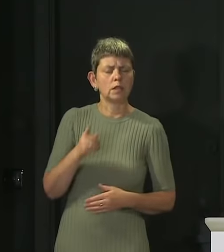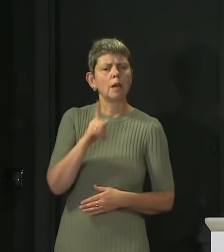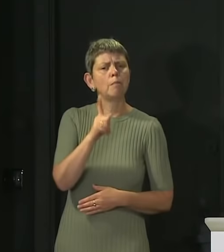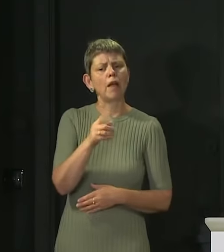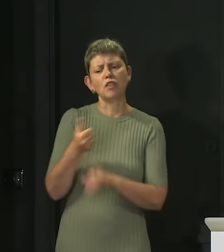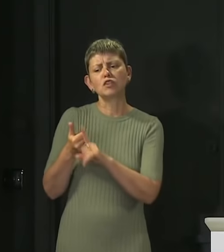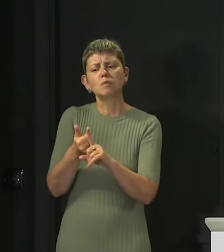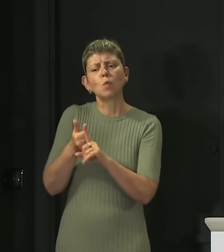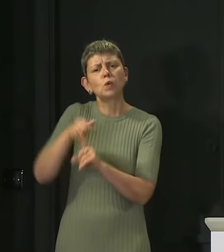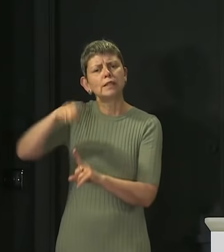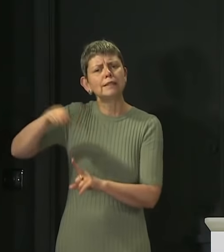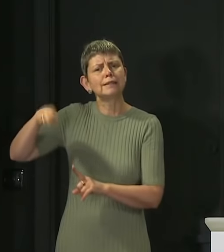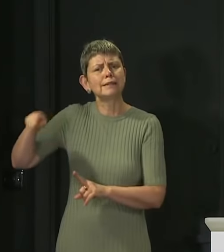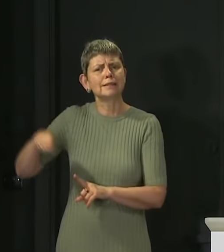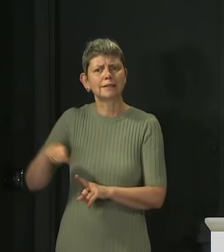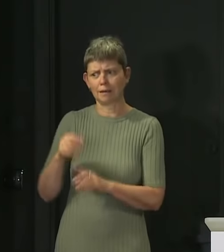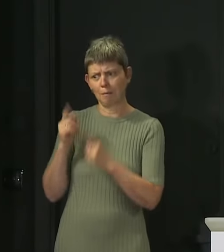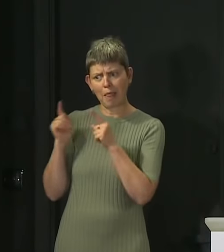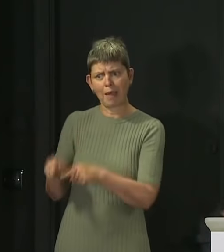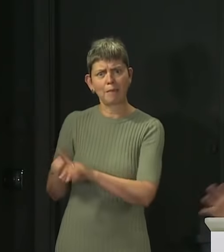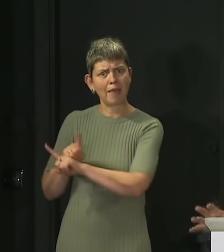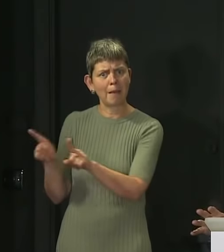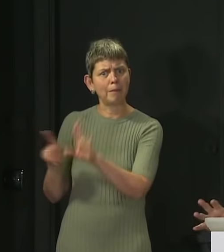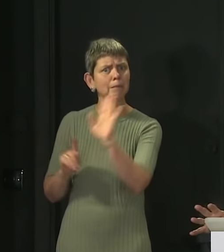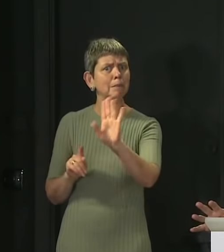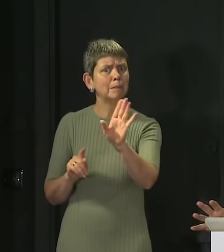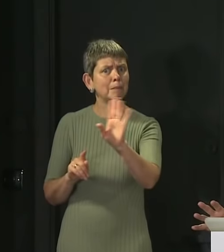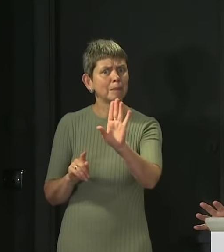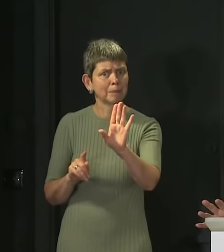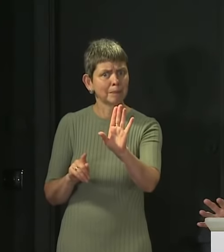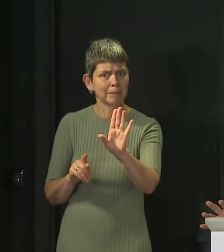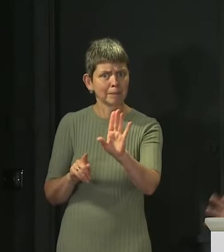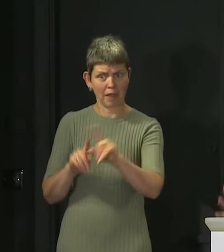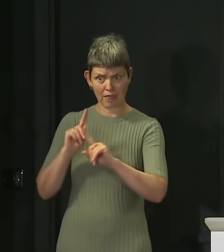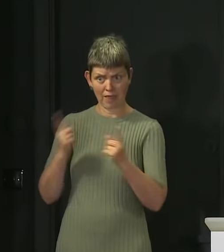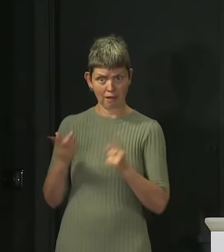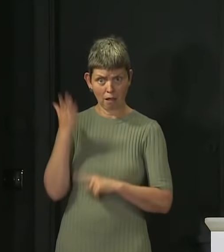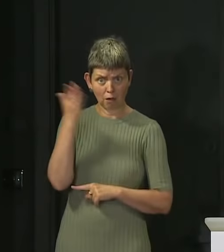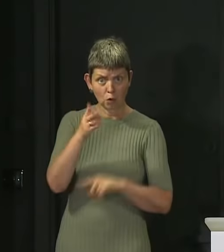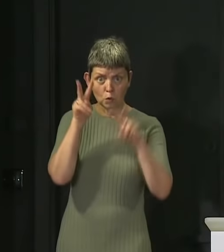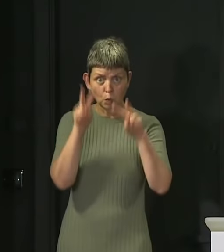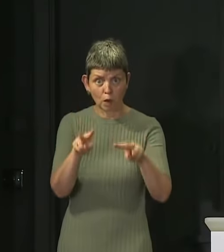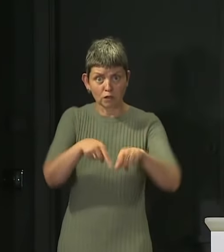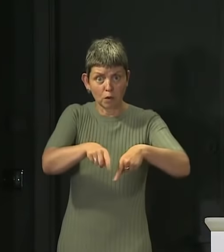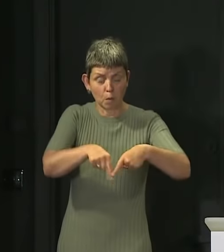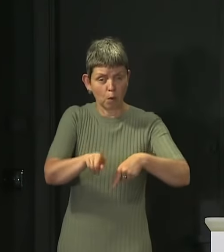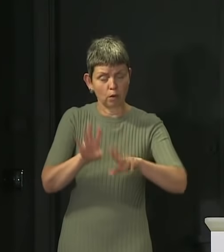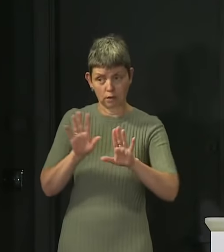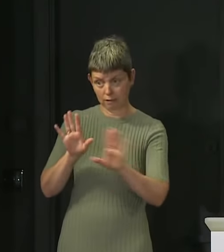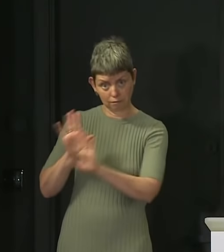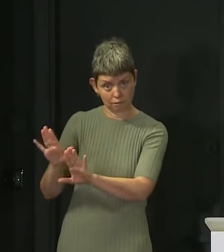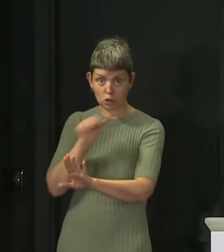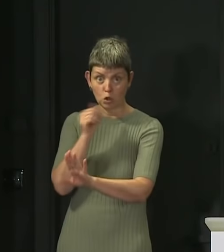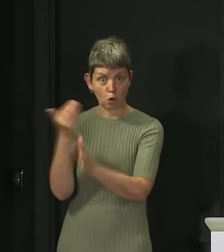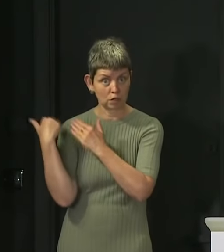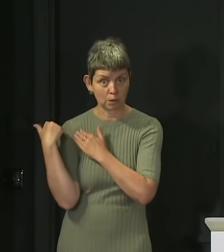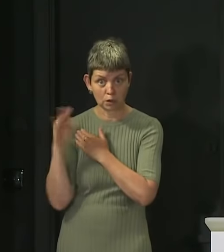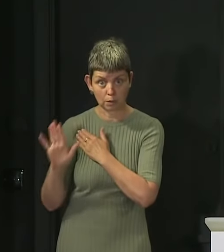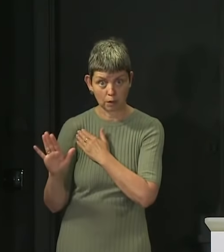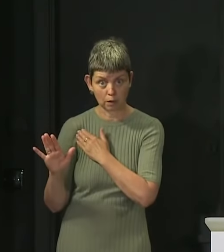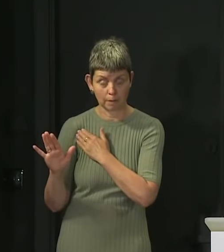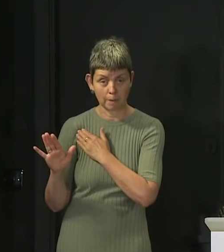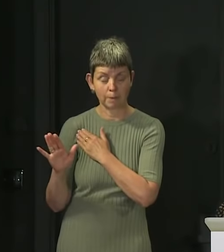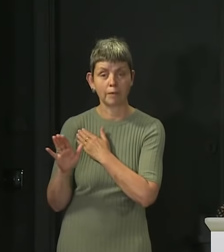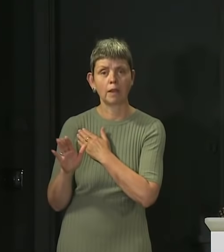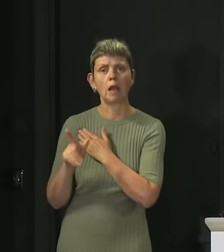to go to football matches, so we can't hold fans responsible. So I don't want this, if at all possible, to get in the